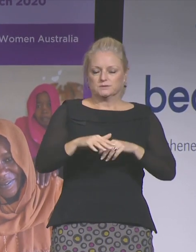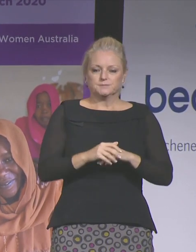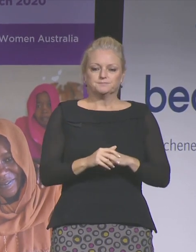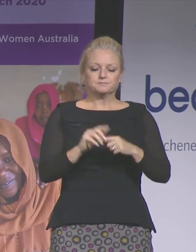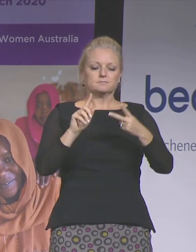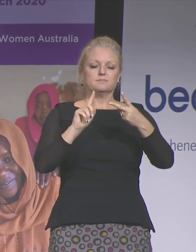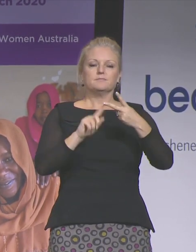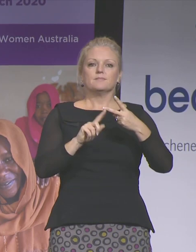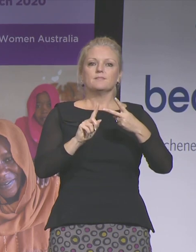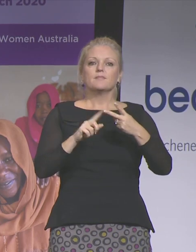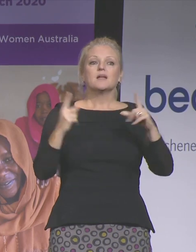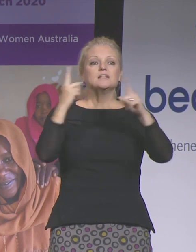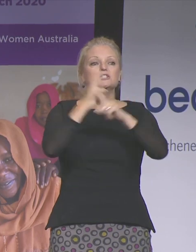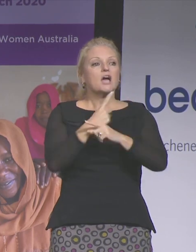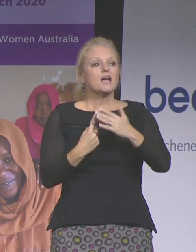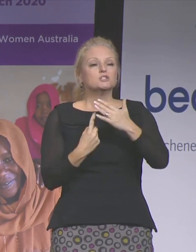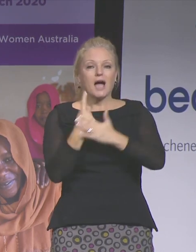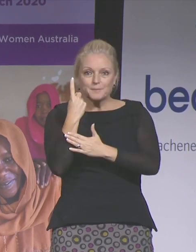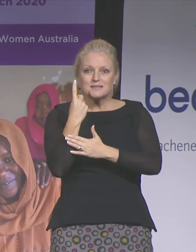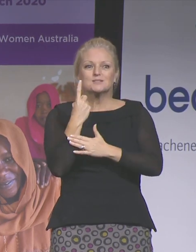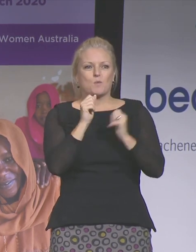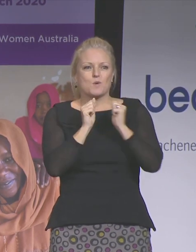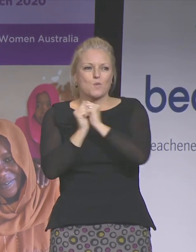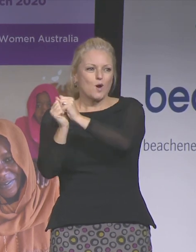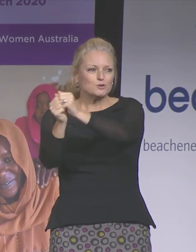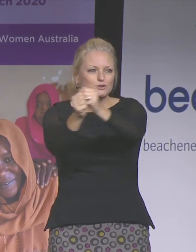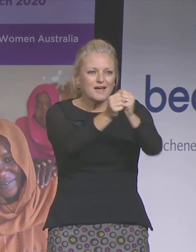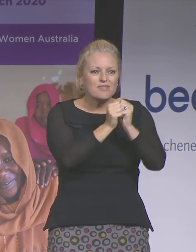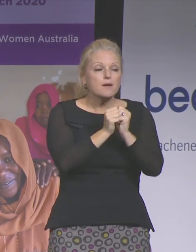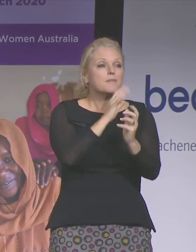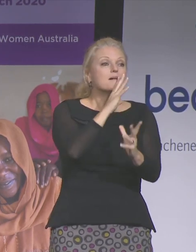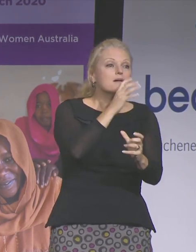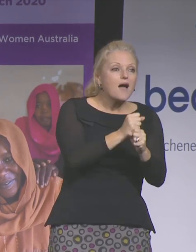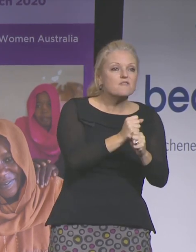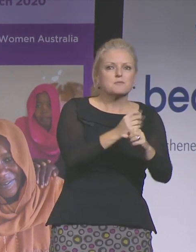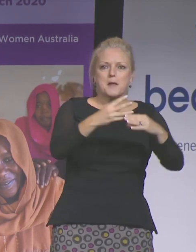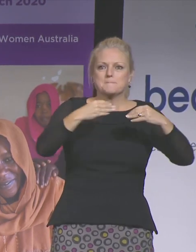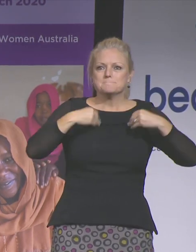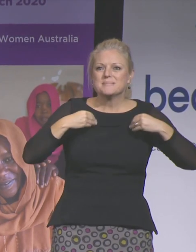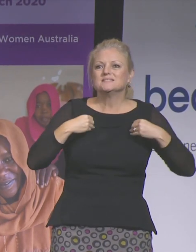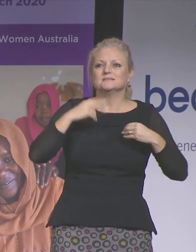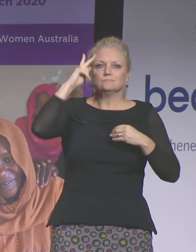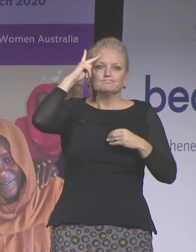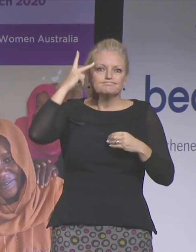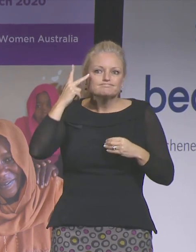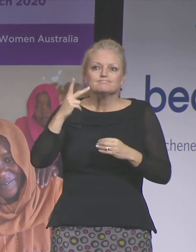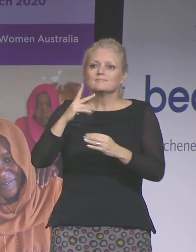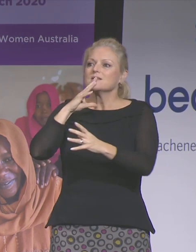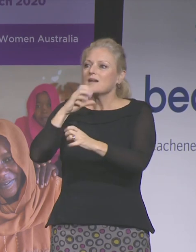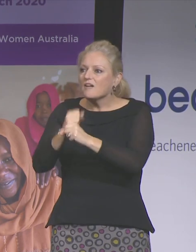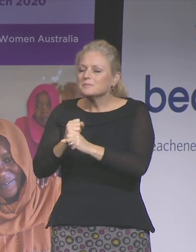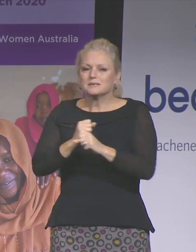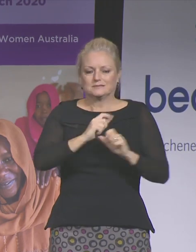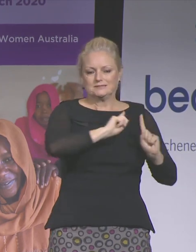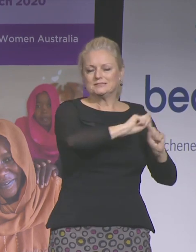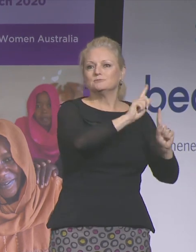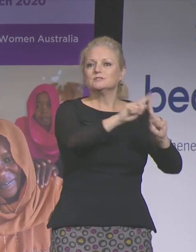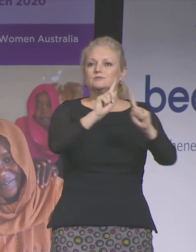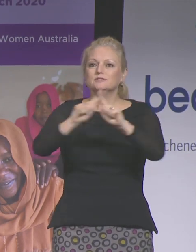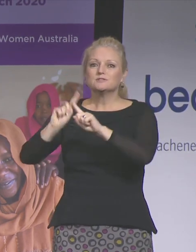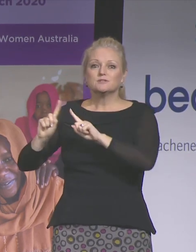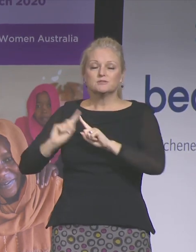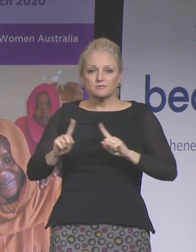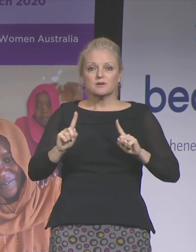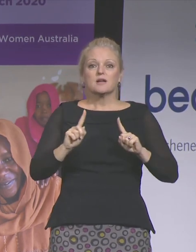that change happens when we all work together. Governments, business, academia, unions, civil society organisations. As one